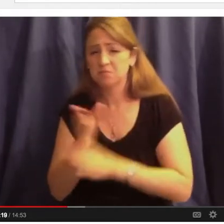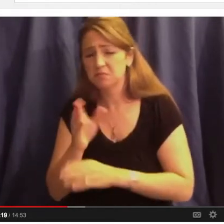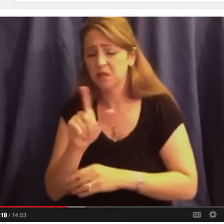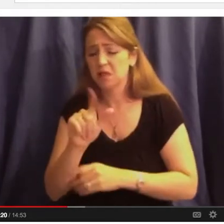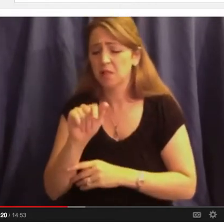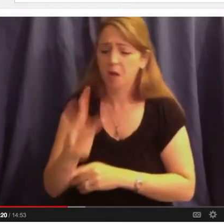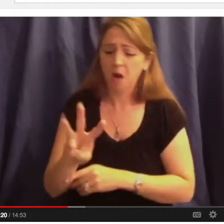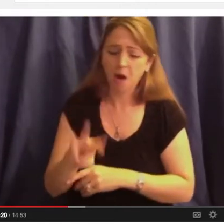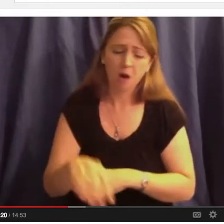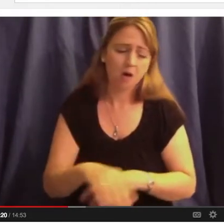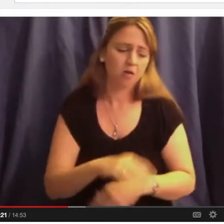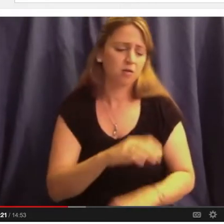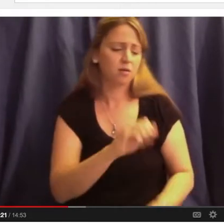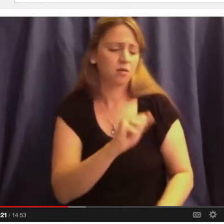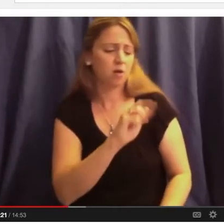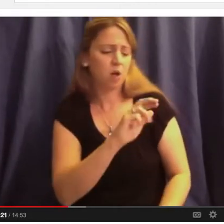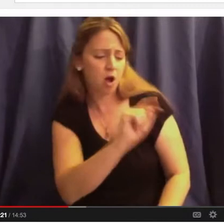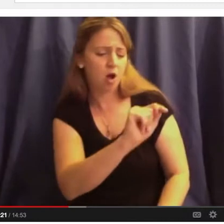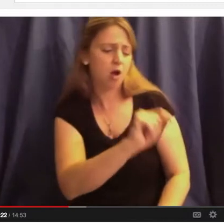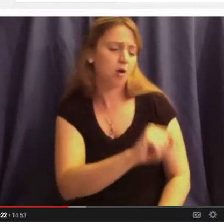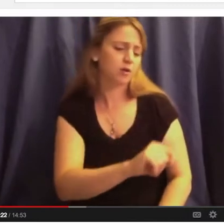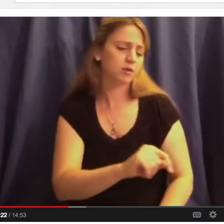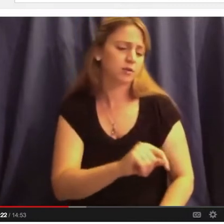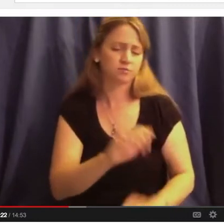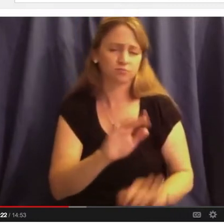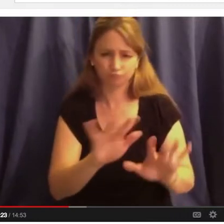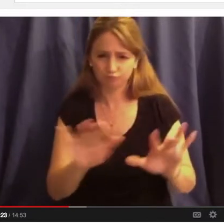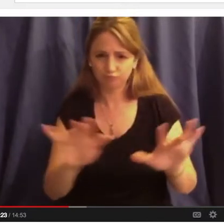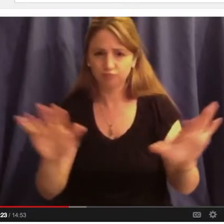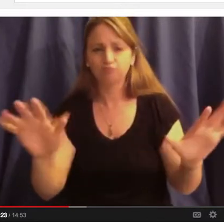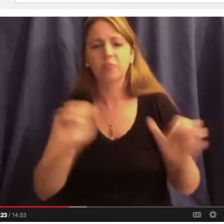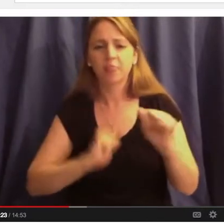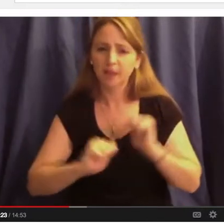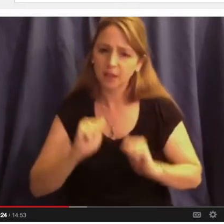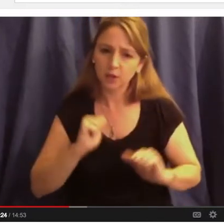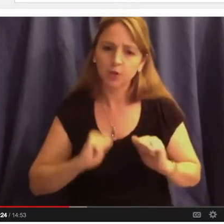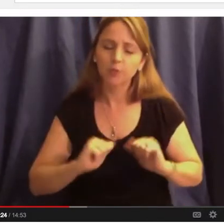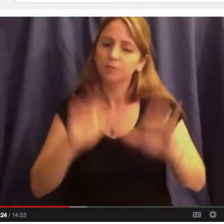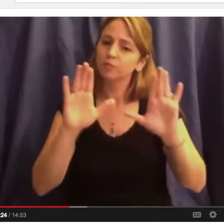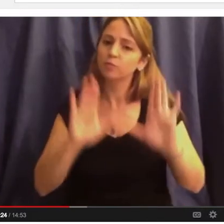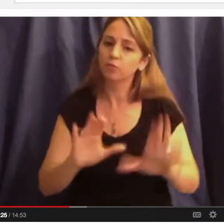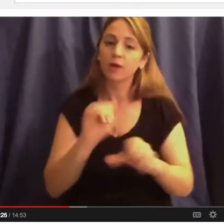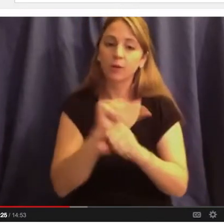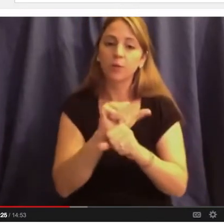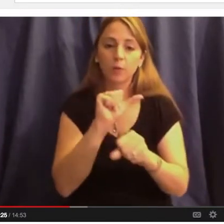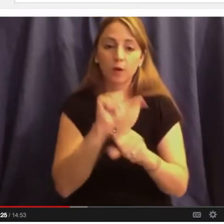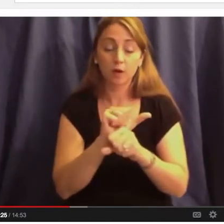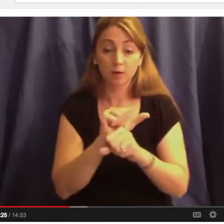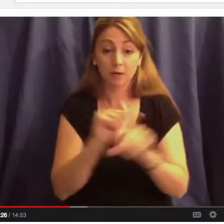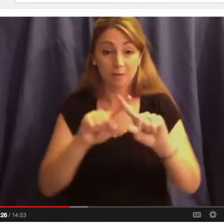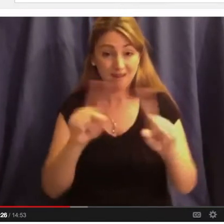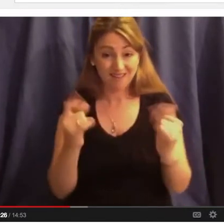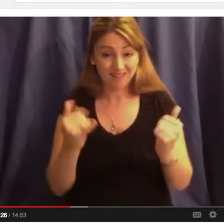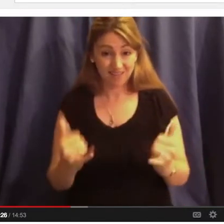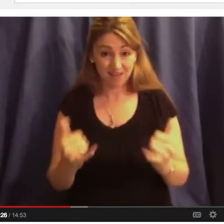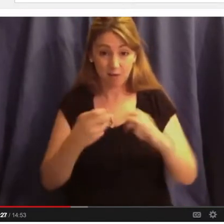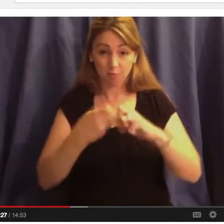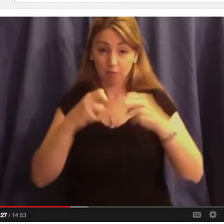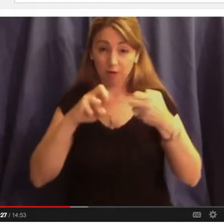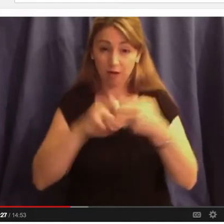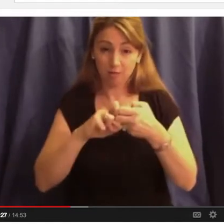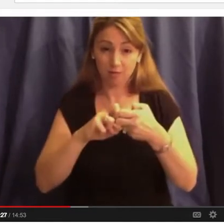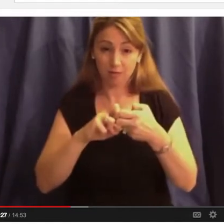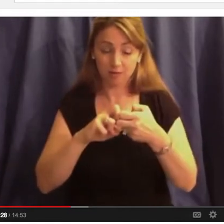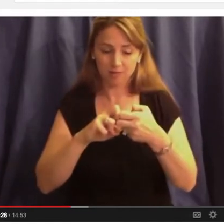We produced great artists. Beckett is our muse. A lot of students who get into theater. It's great work. The problem that we faced was the same